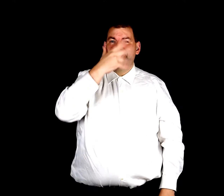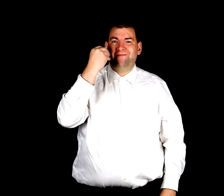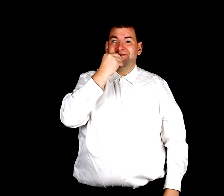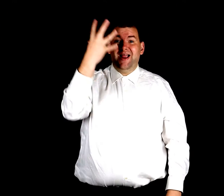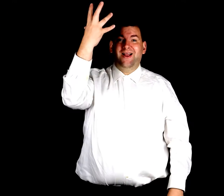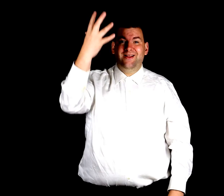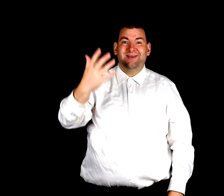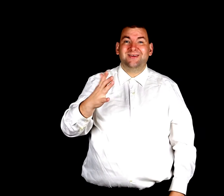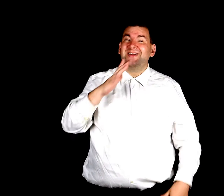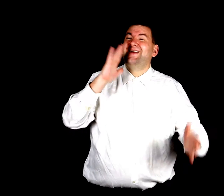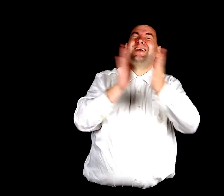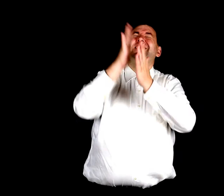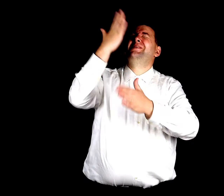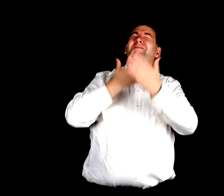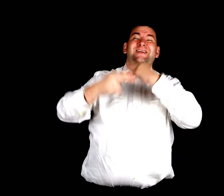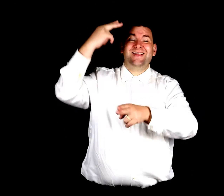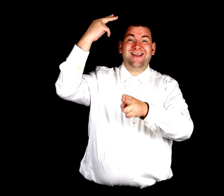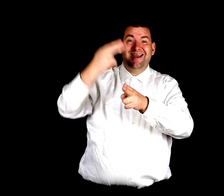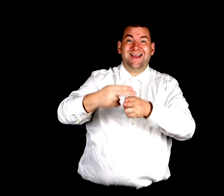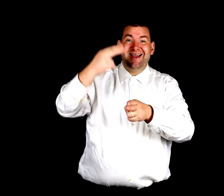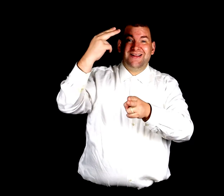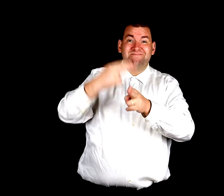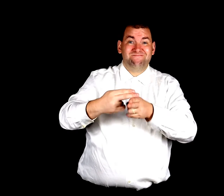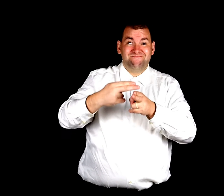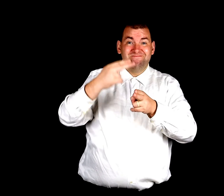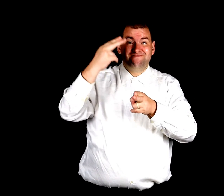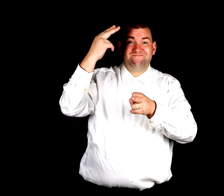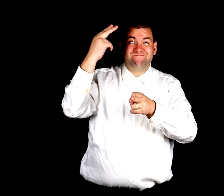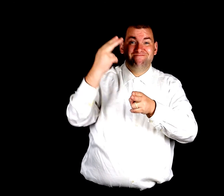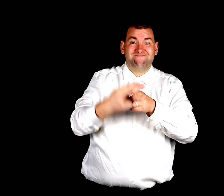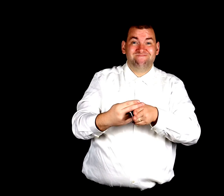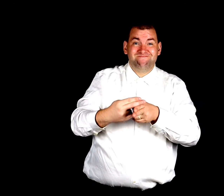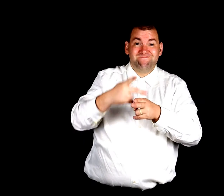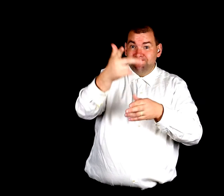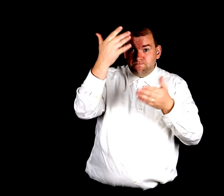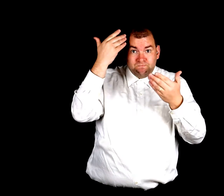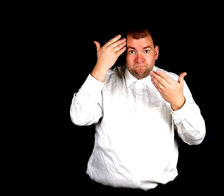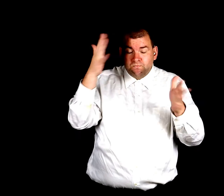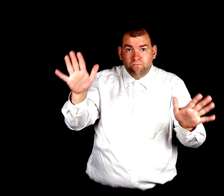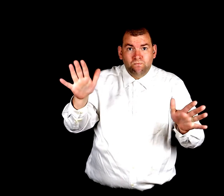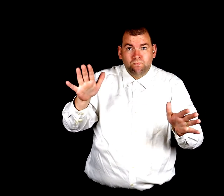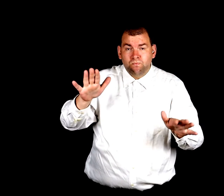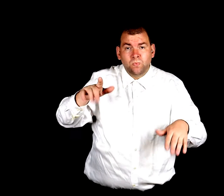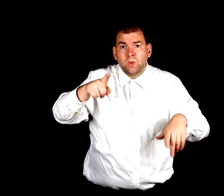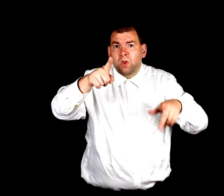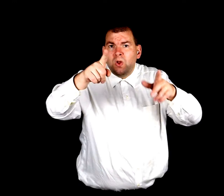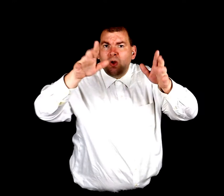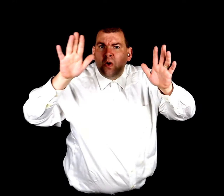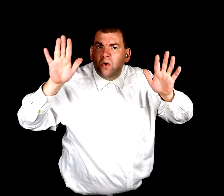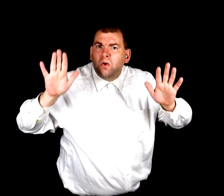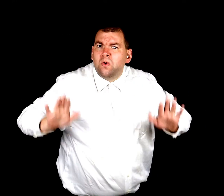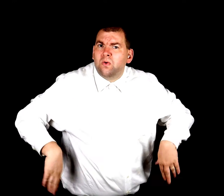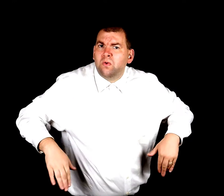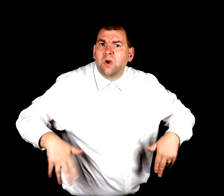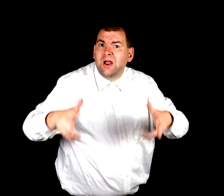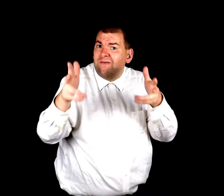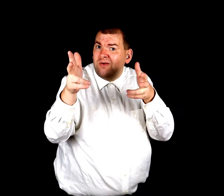Praise his sweet name Oh, have you not known, have you not